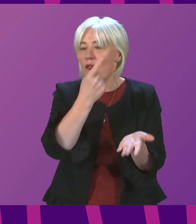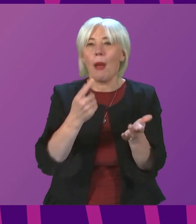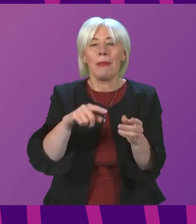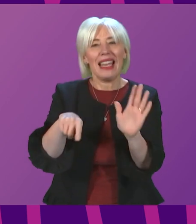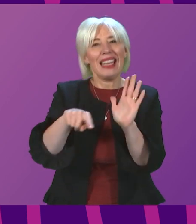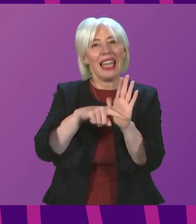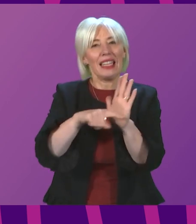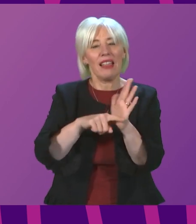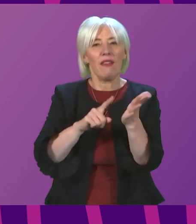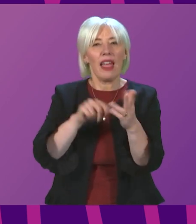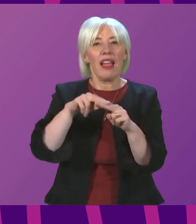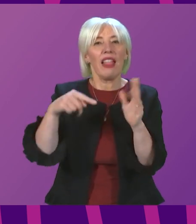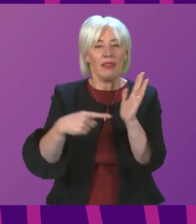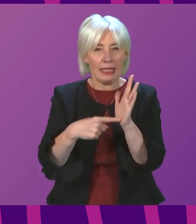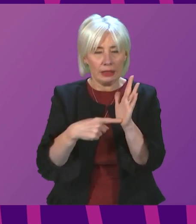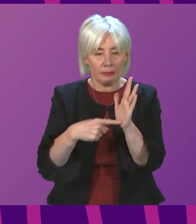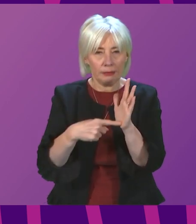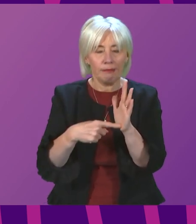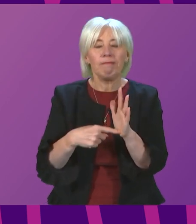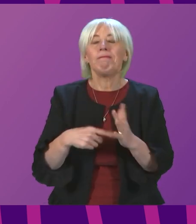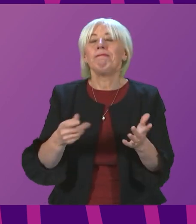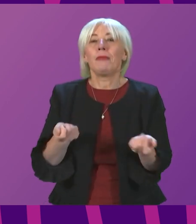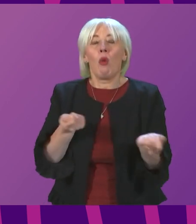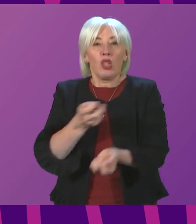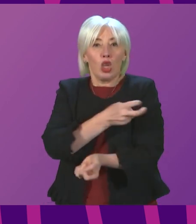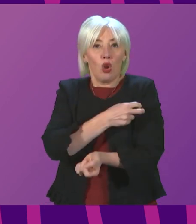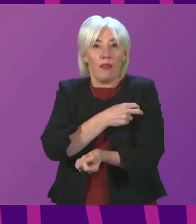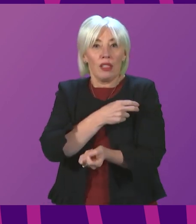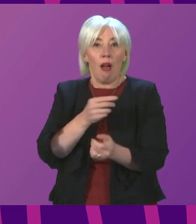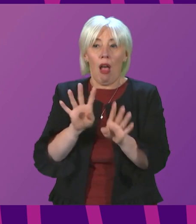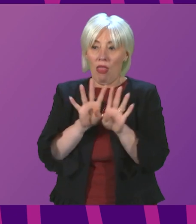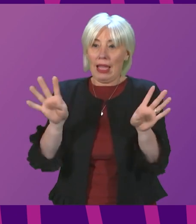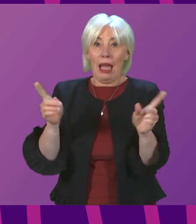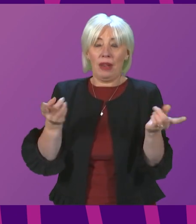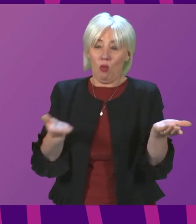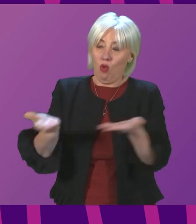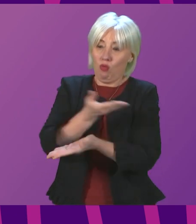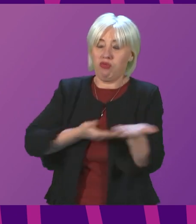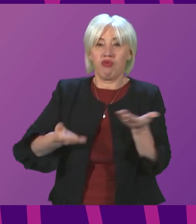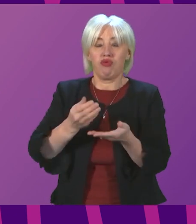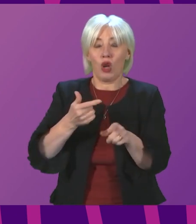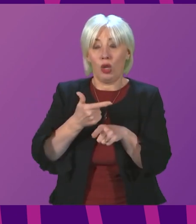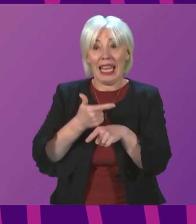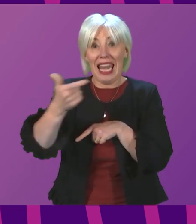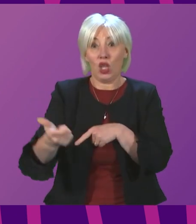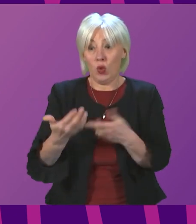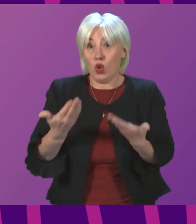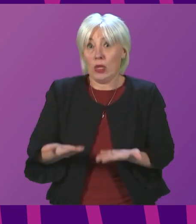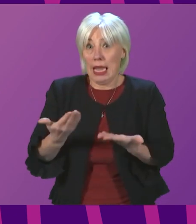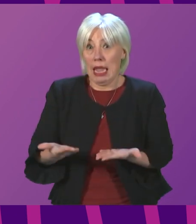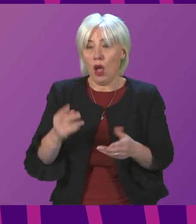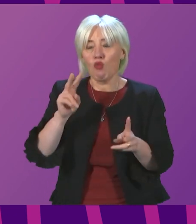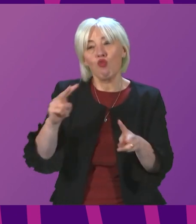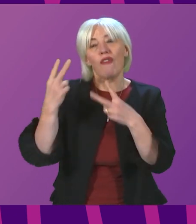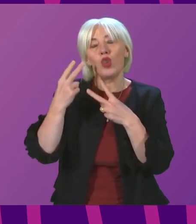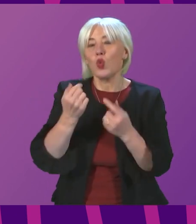negative lateral flow test. Signing Officer, Cabinet will next review the data at our meeting a week today and I hope this will allow